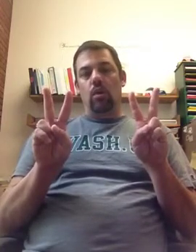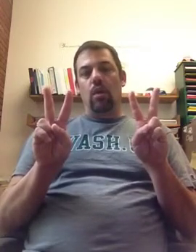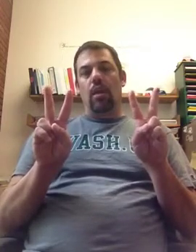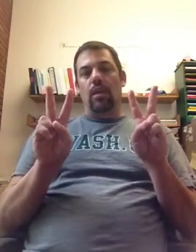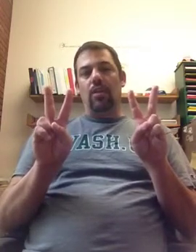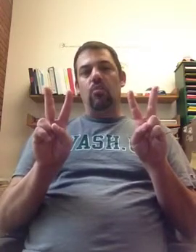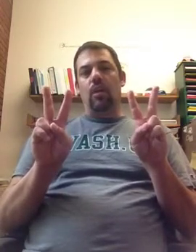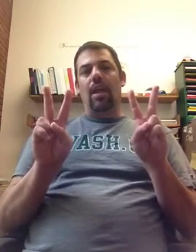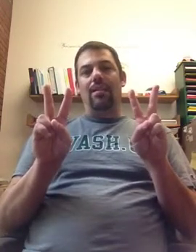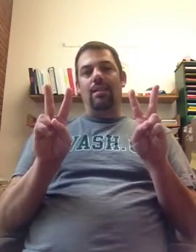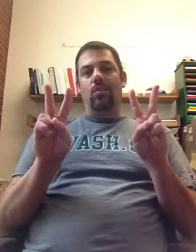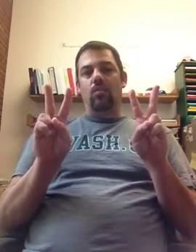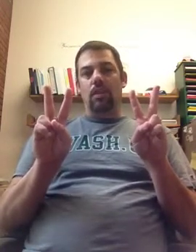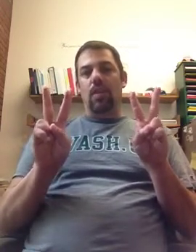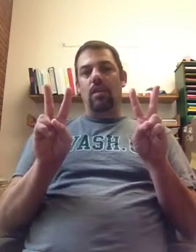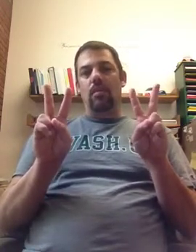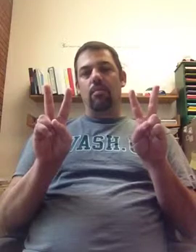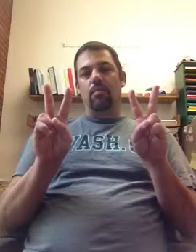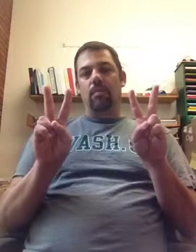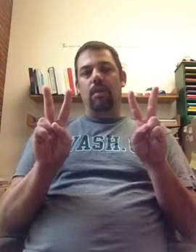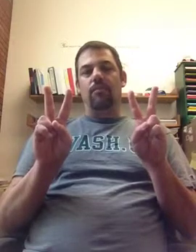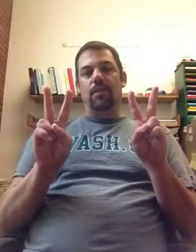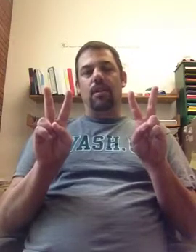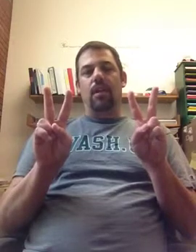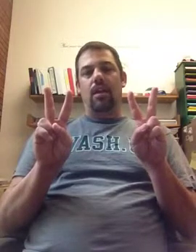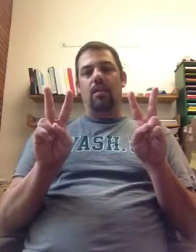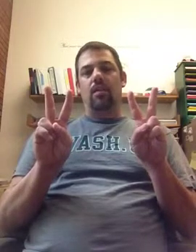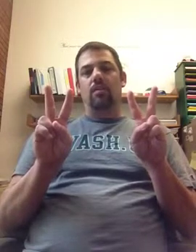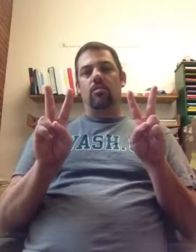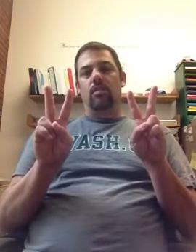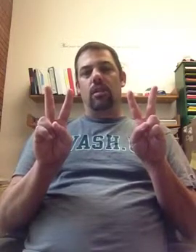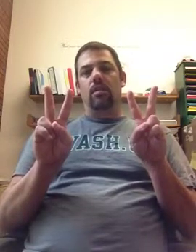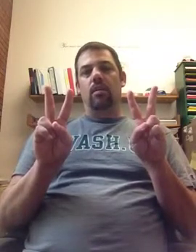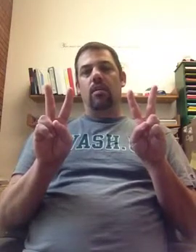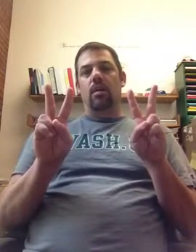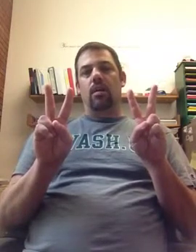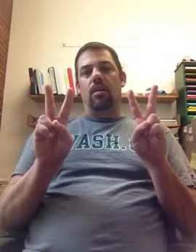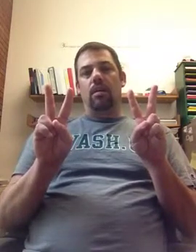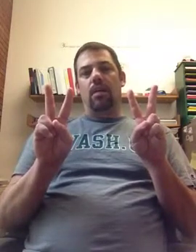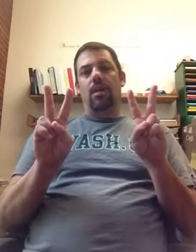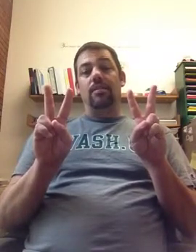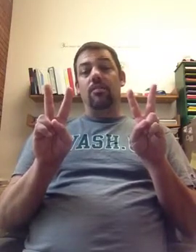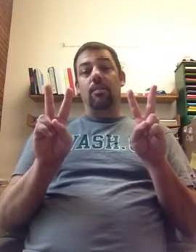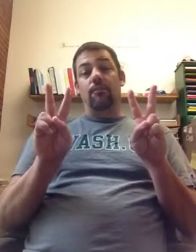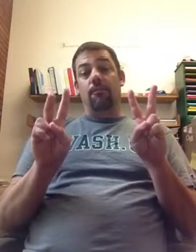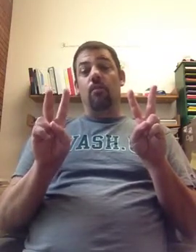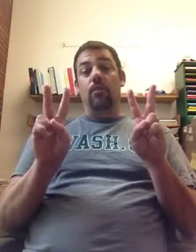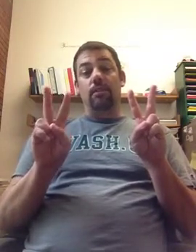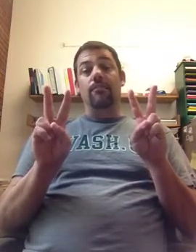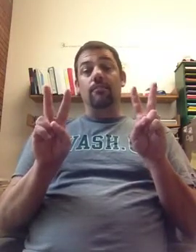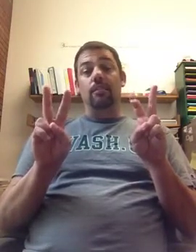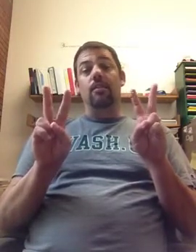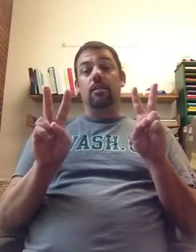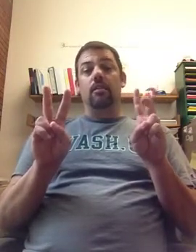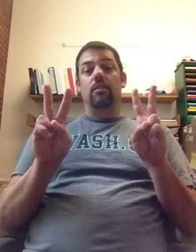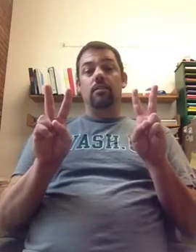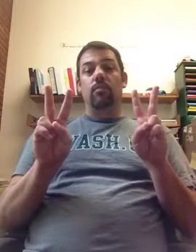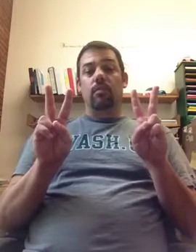And each one has a unique bit of DNA to it. In guys, this would be four different sperm